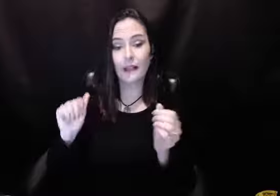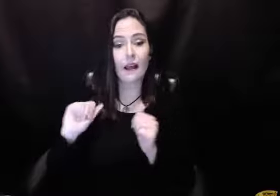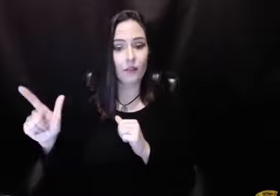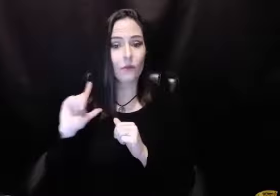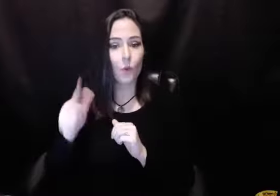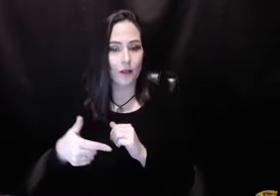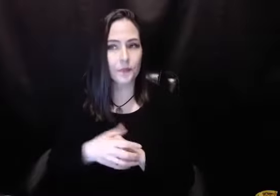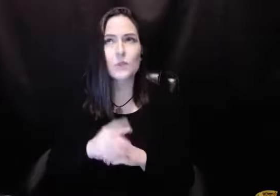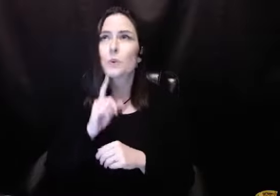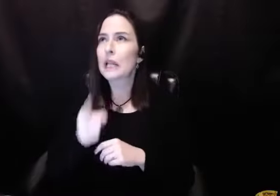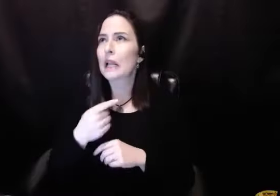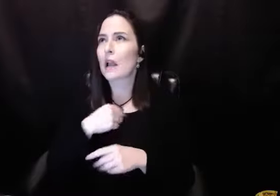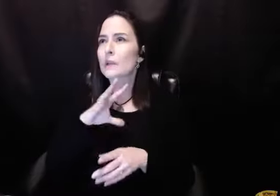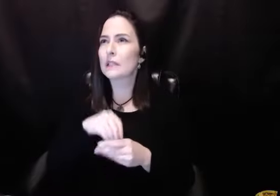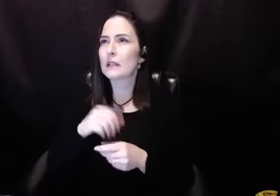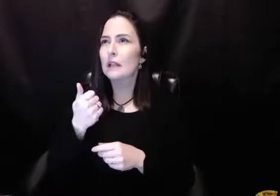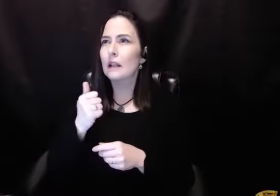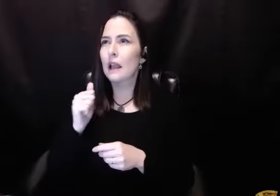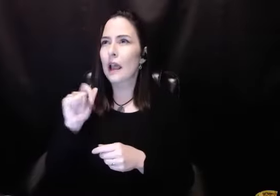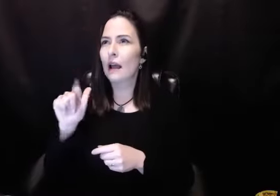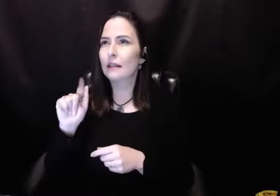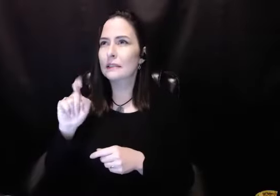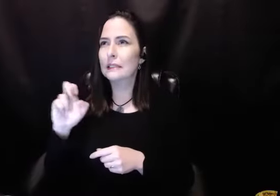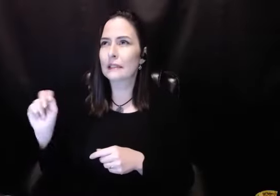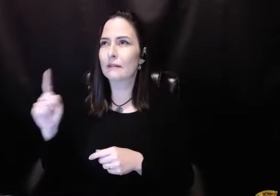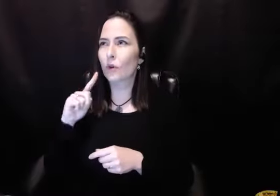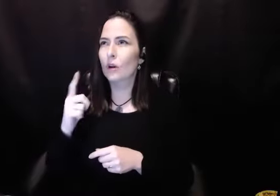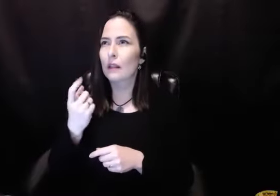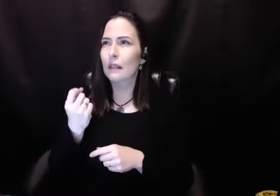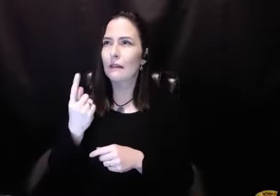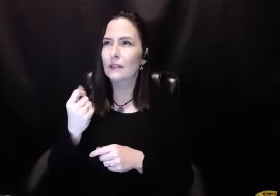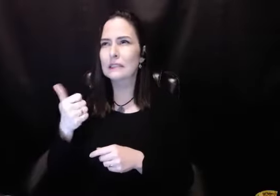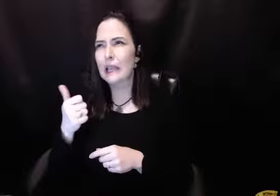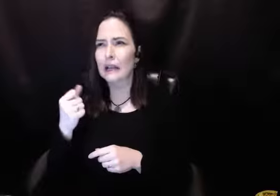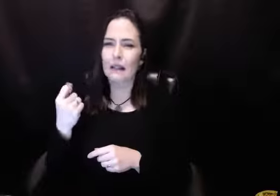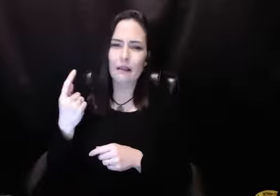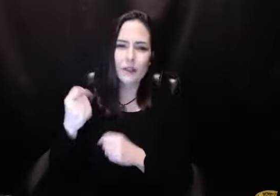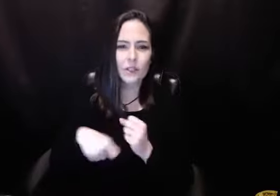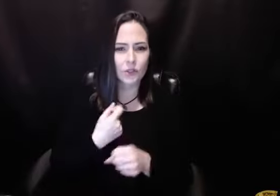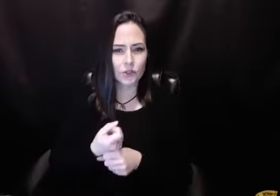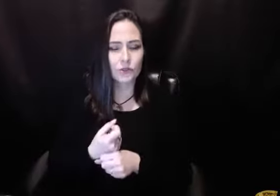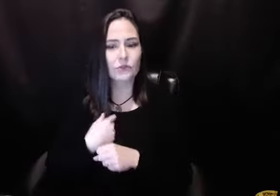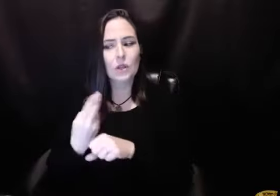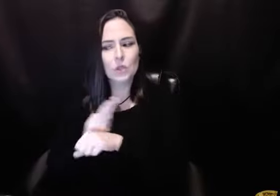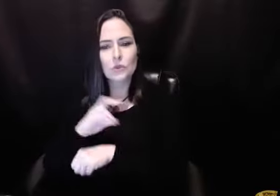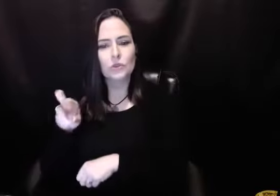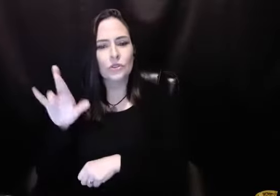floating around. And then I left. I totally left Al-Anon. So I had been in Al-Team for 11 years, for 10 years,